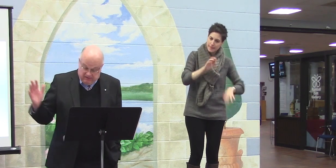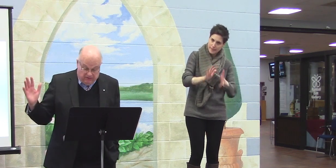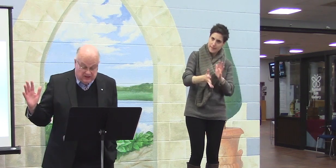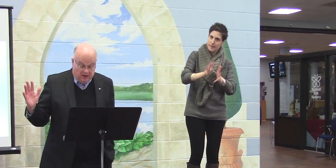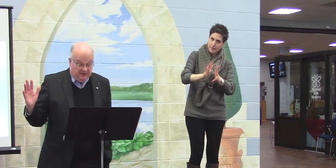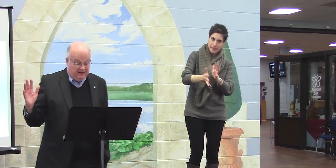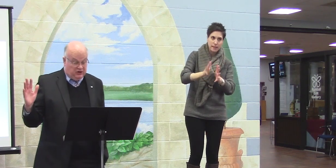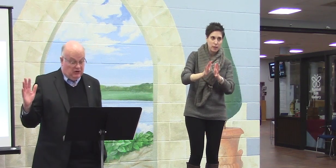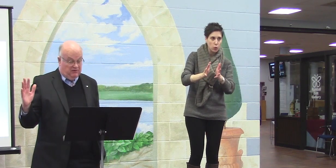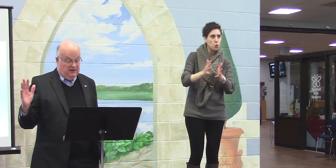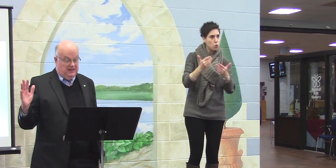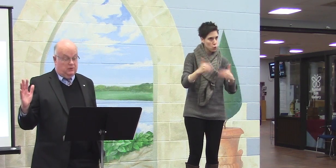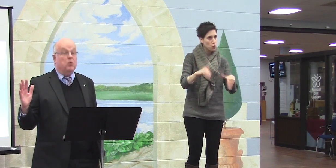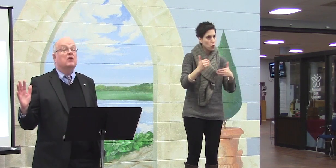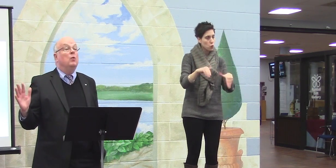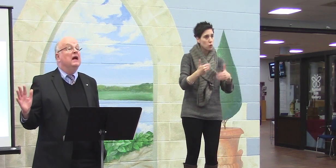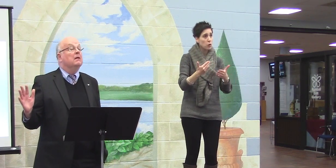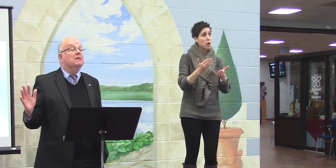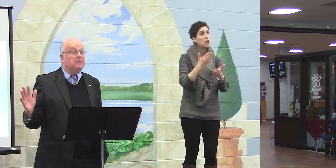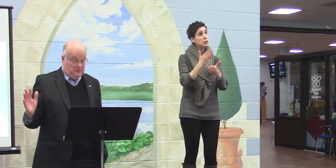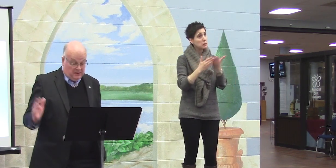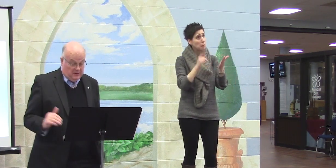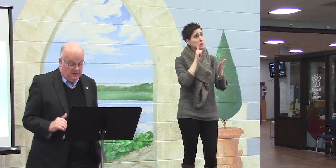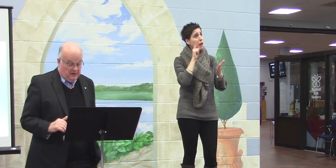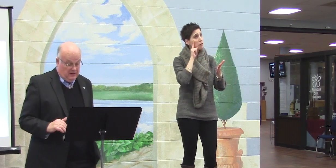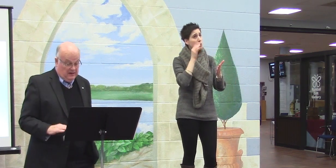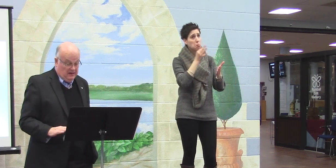And for some deaf children, this worked well.